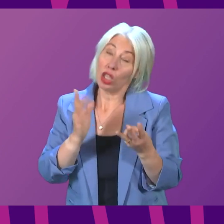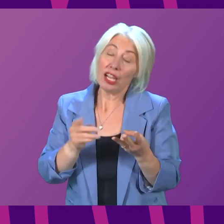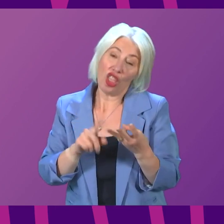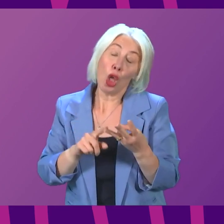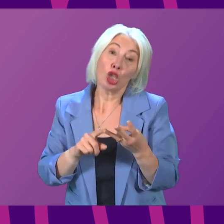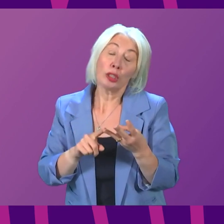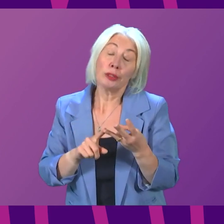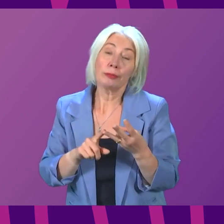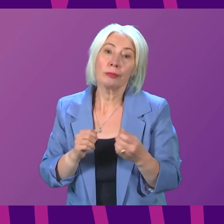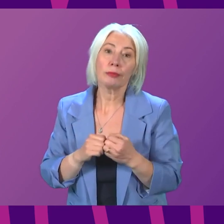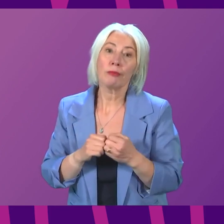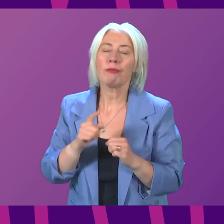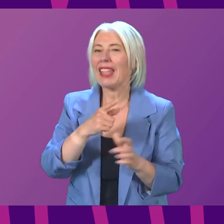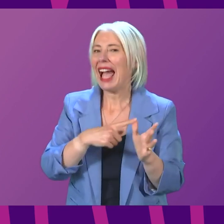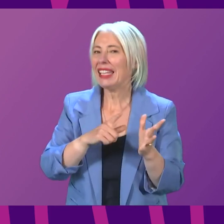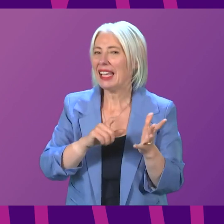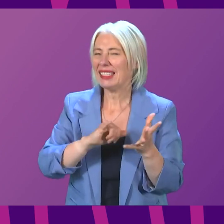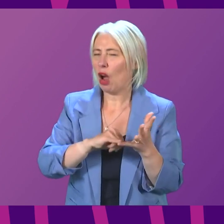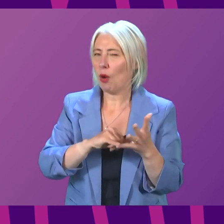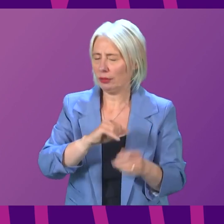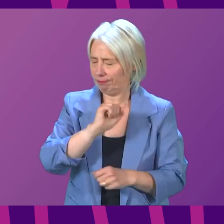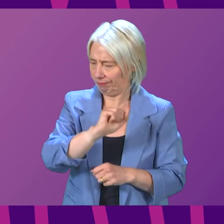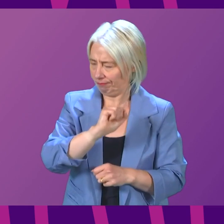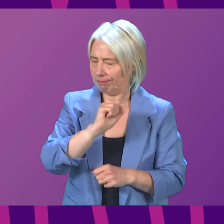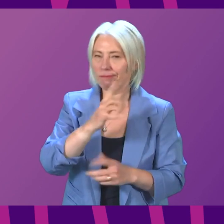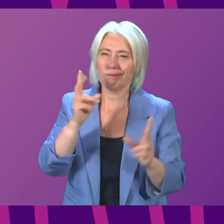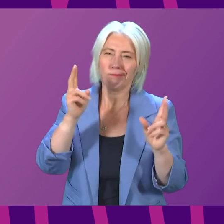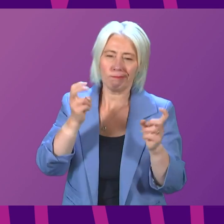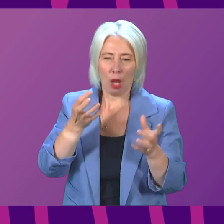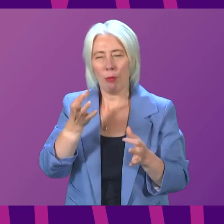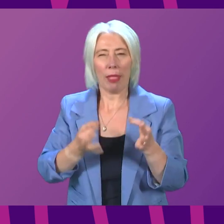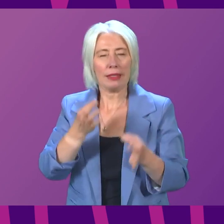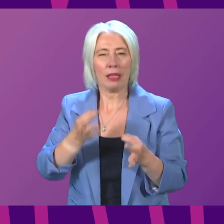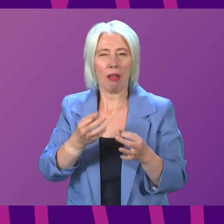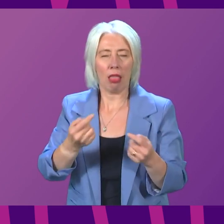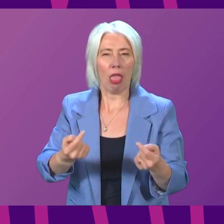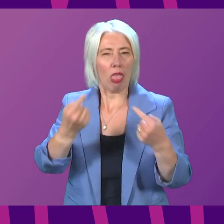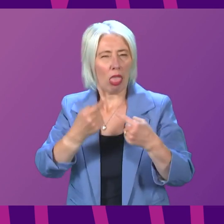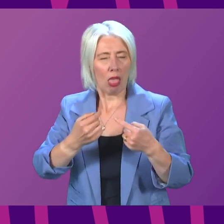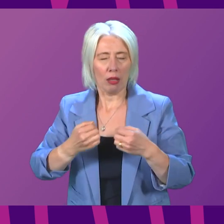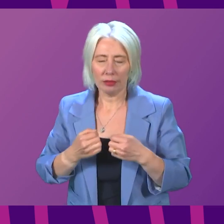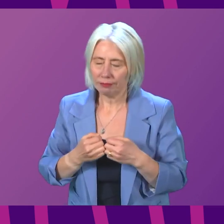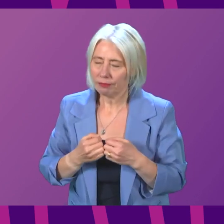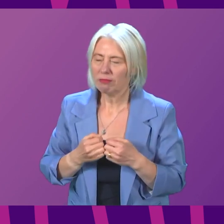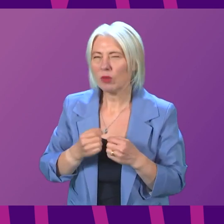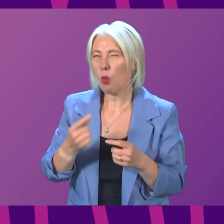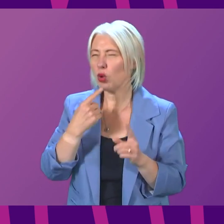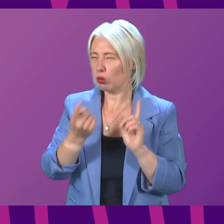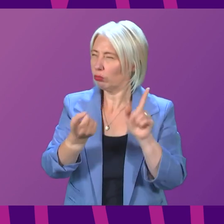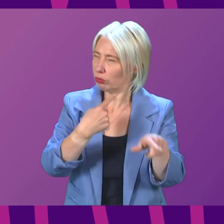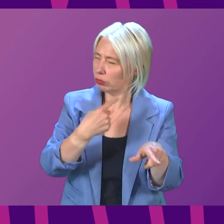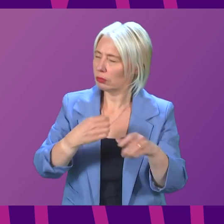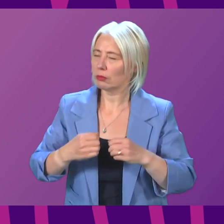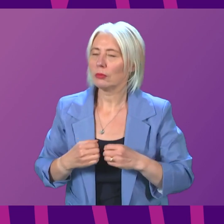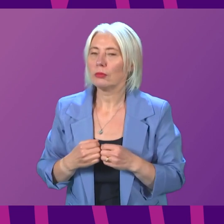officer, to come on to Anasarwar's political point, which I want to address, because